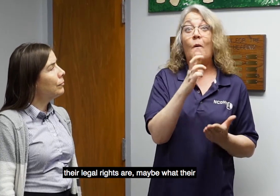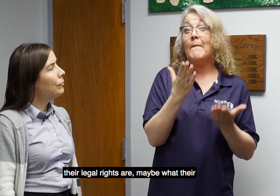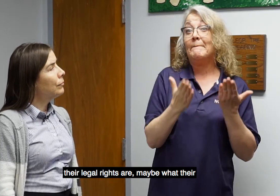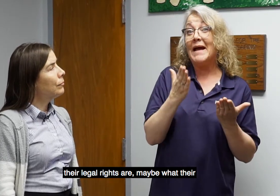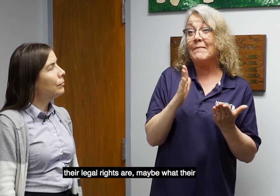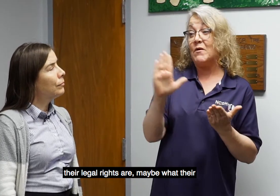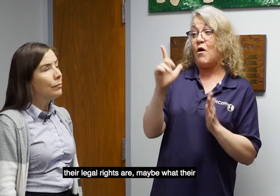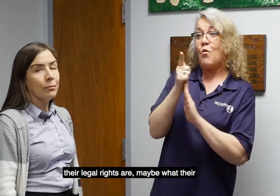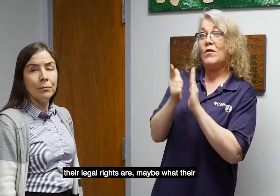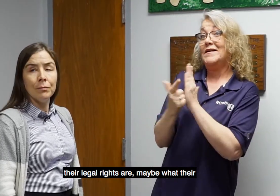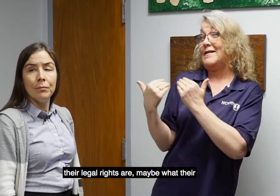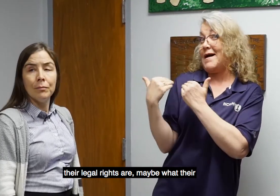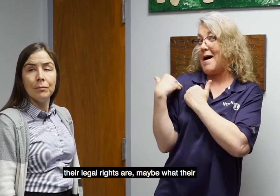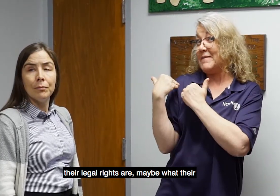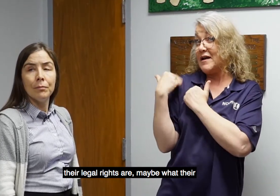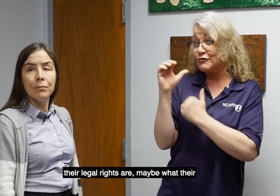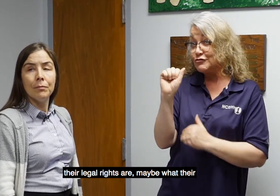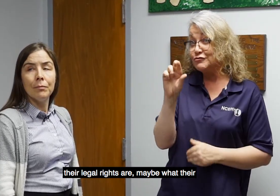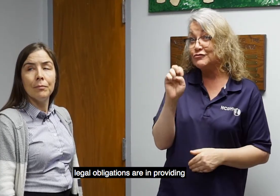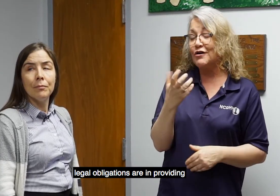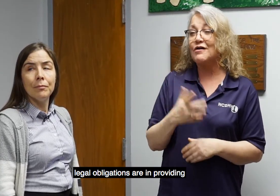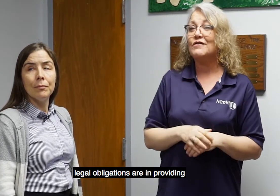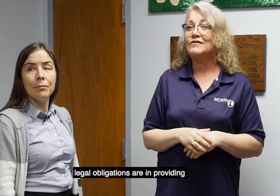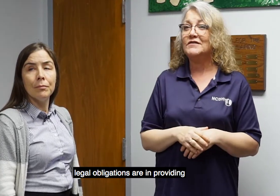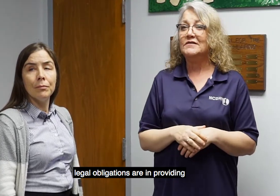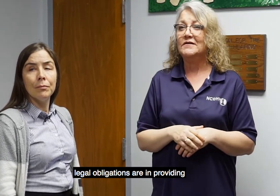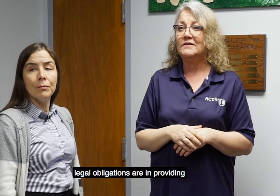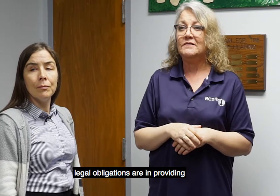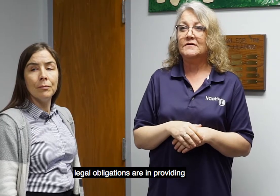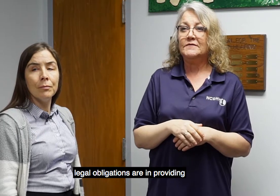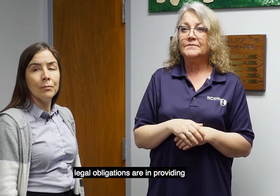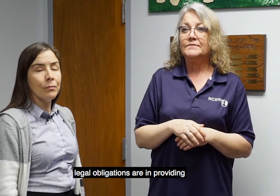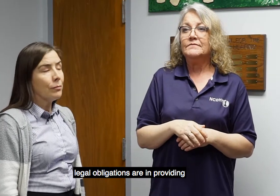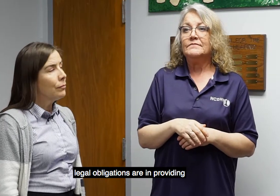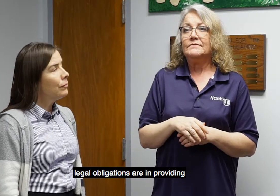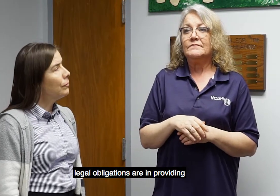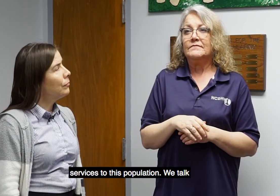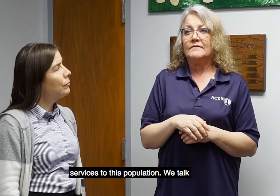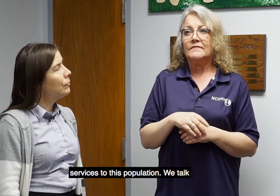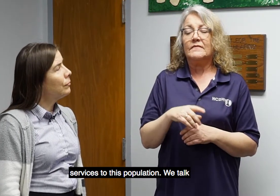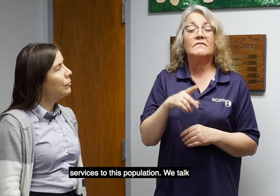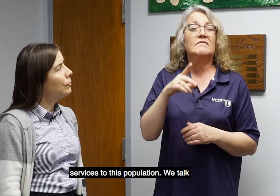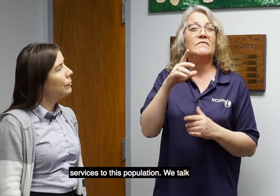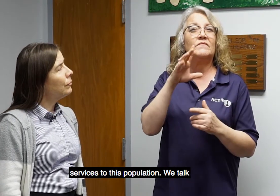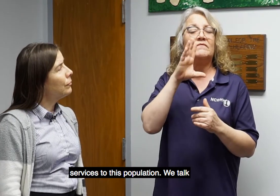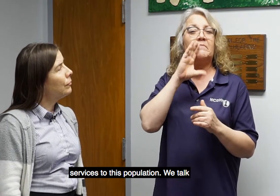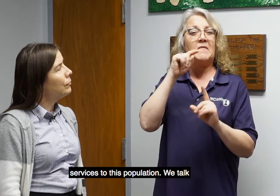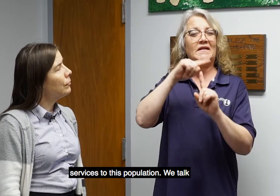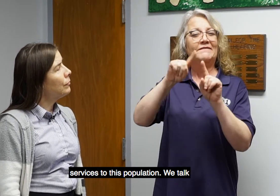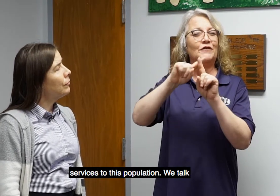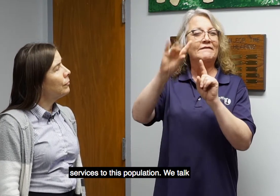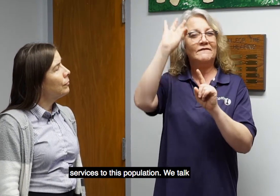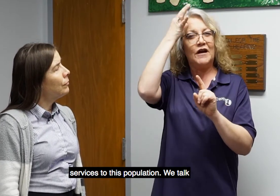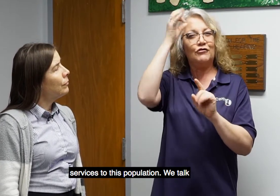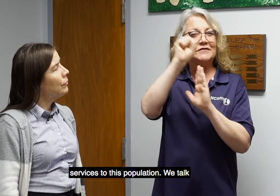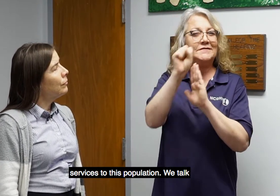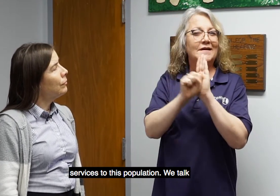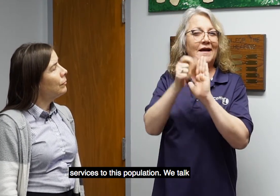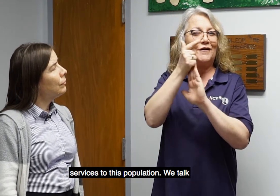are, maybe what their legal obligations are in providing services to this population. We talk about different